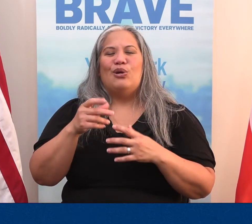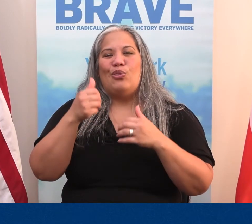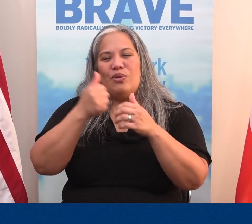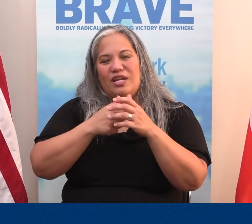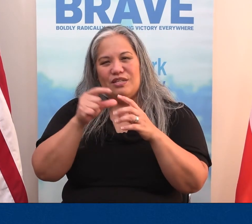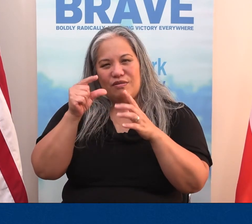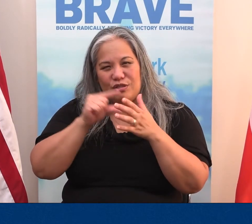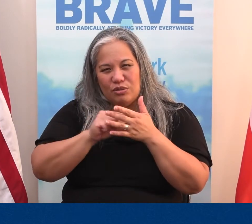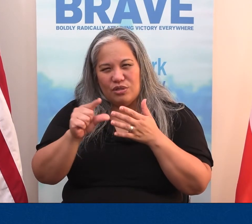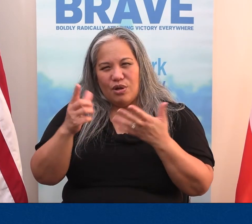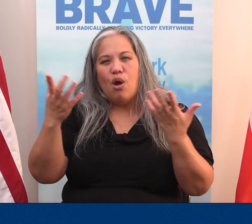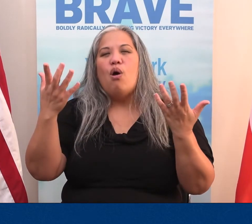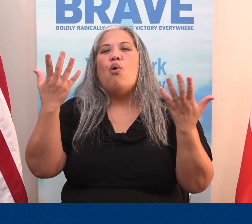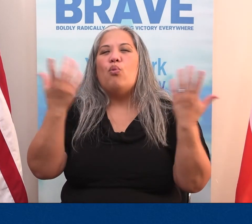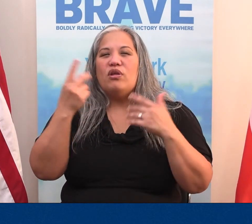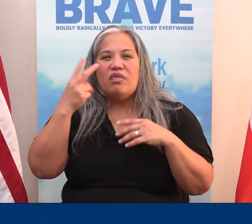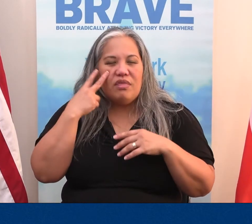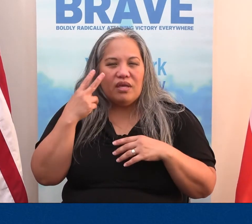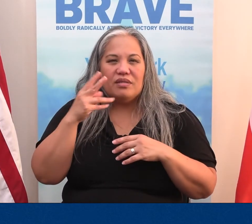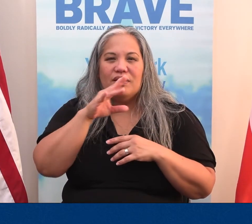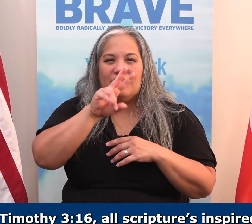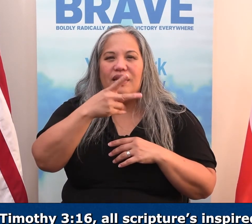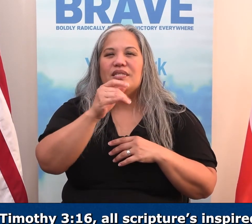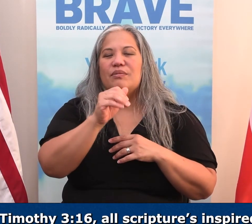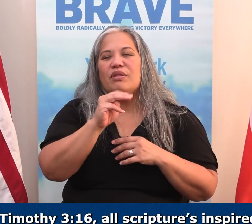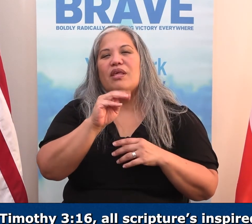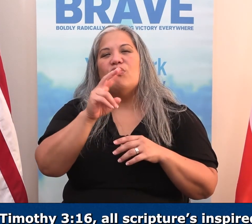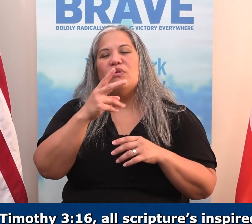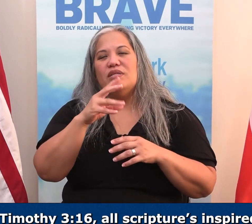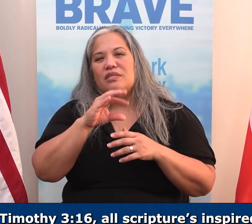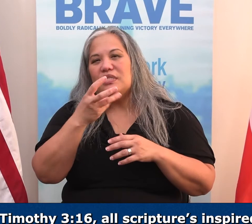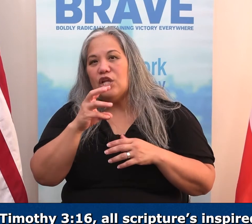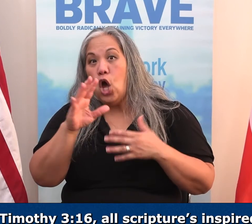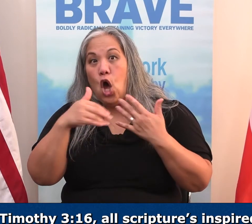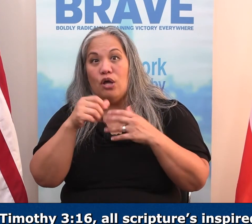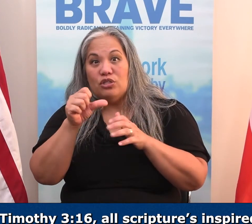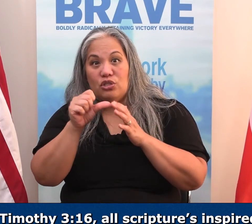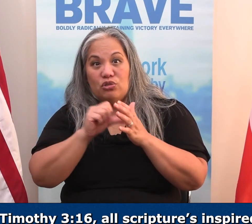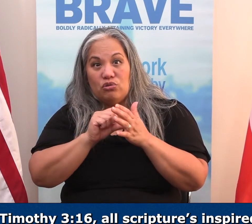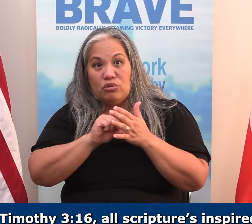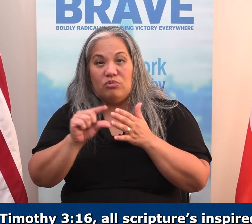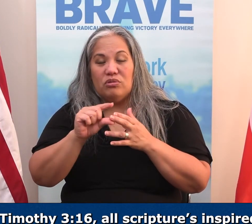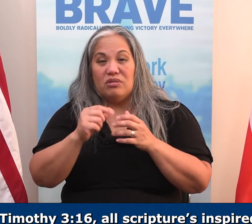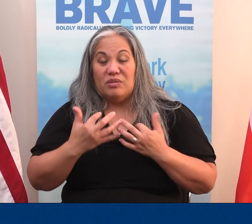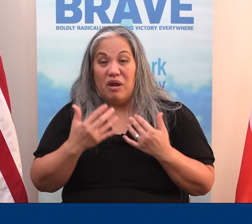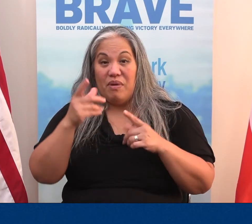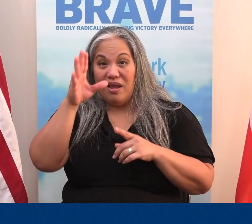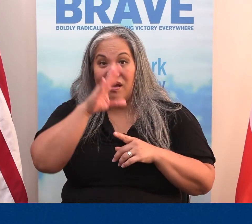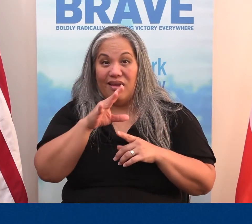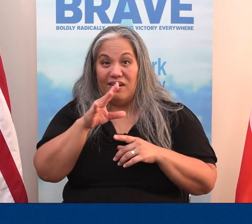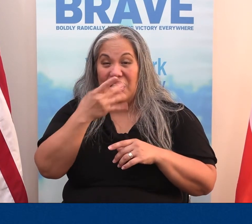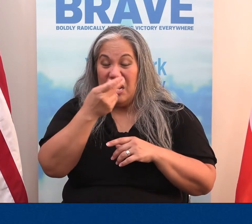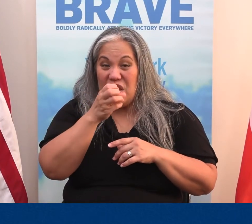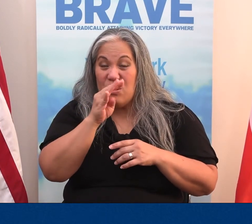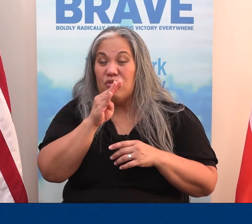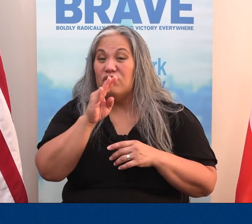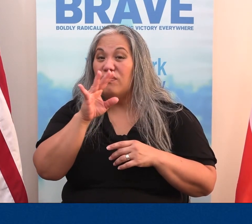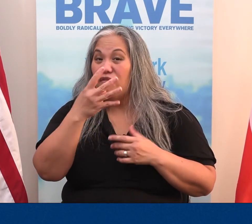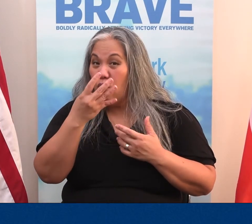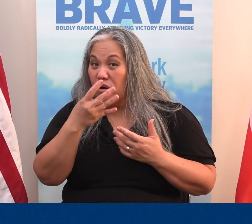But you go through each of the scriptures, and you say, okay, what do you think? 2 Timothy 3, 16, all scriptures inspired by God. What do you think? Amen. Hebrews